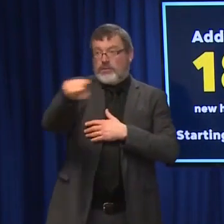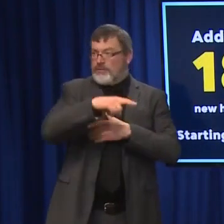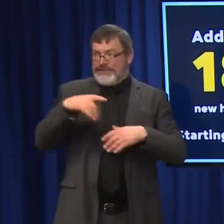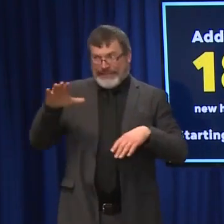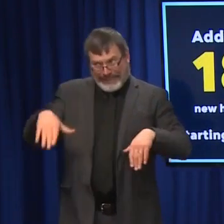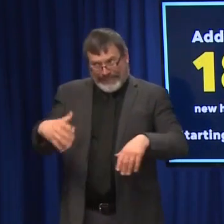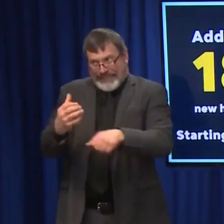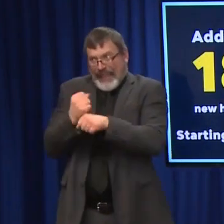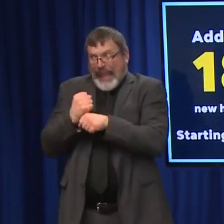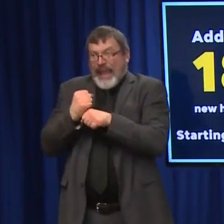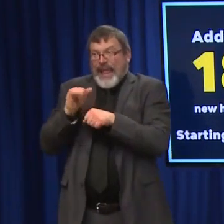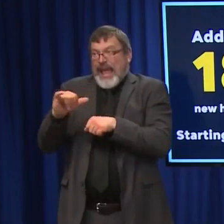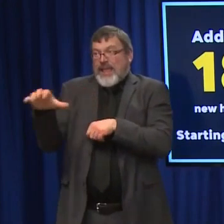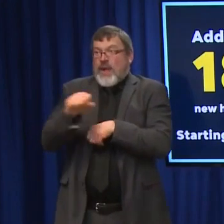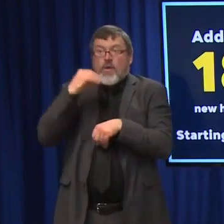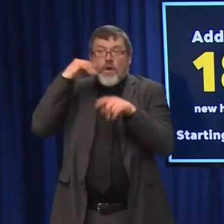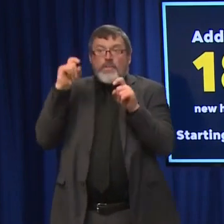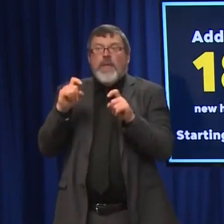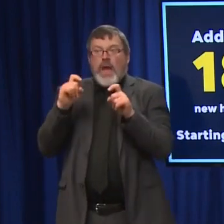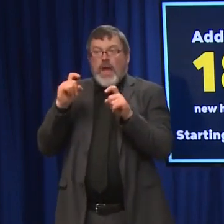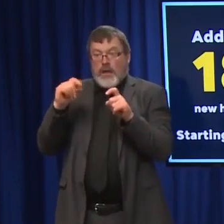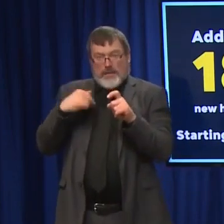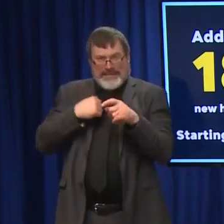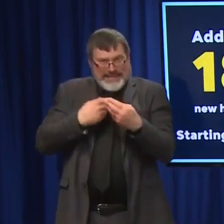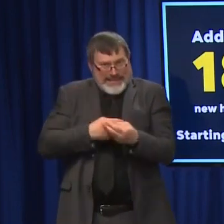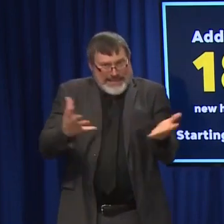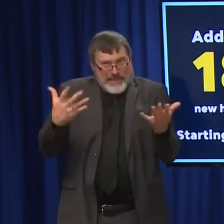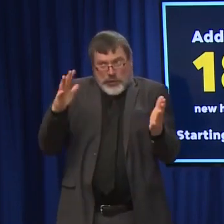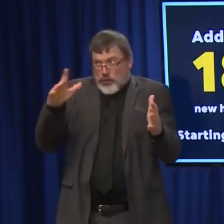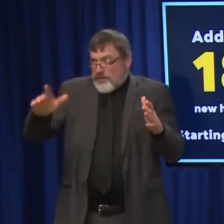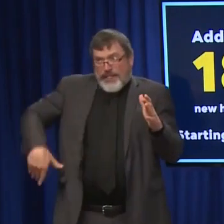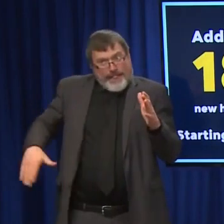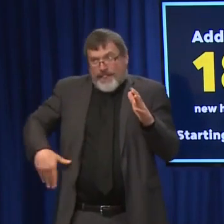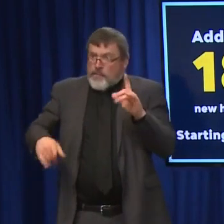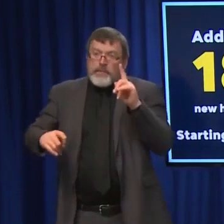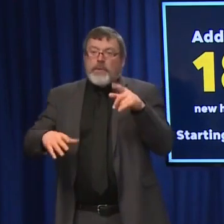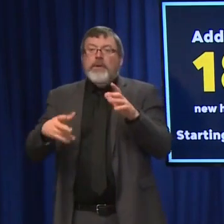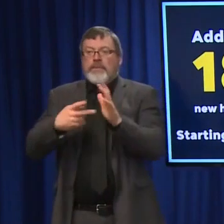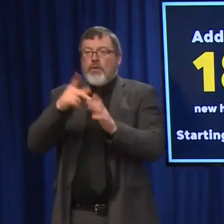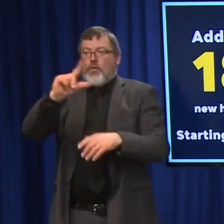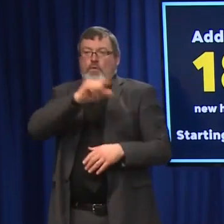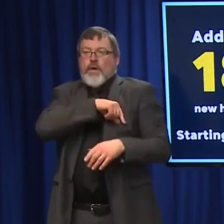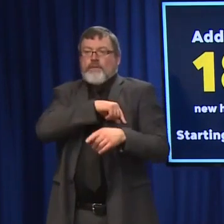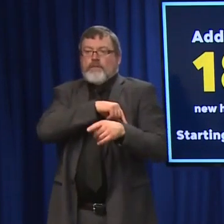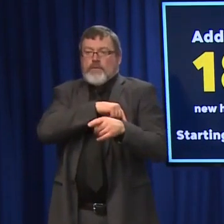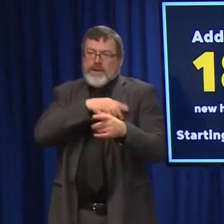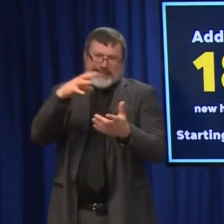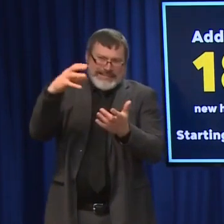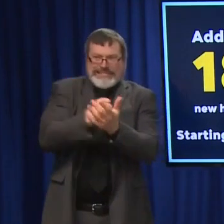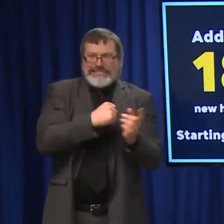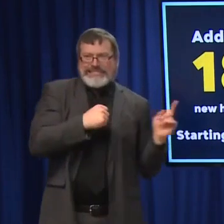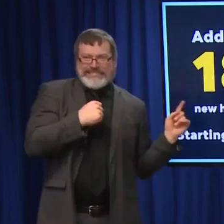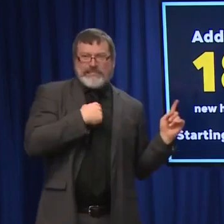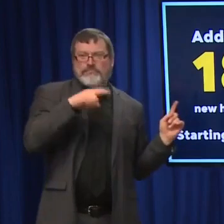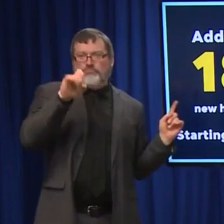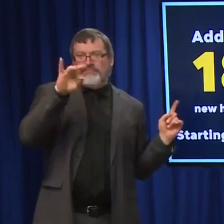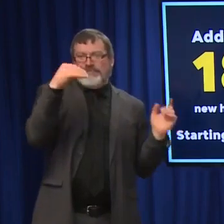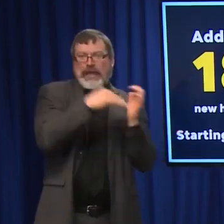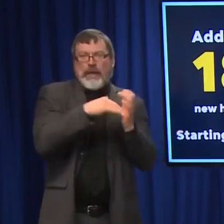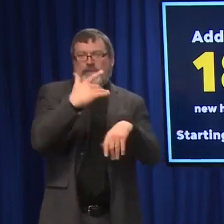million tests that were available online will have another shot. We're going to do a second round of say yes to the tests.